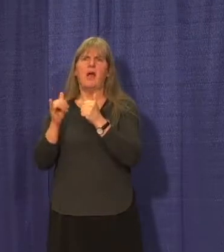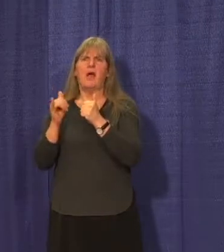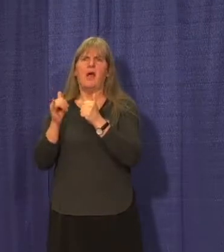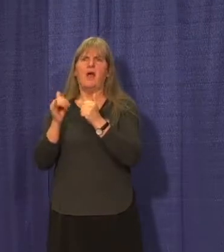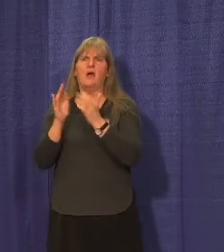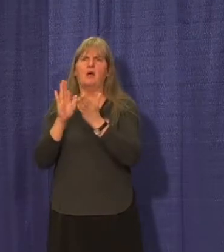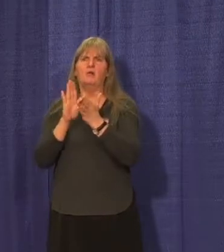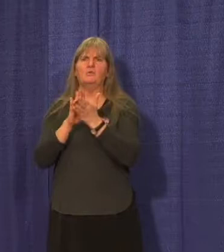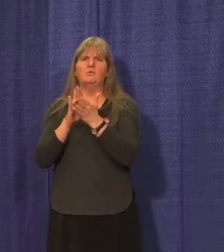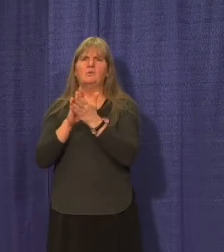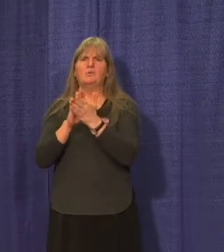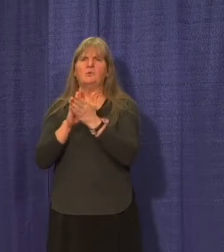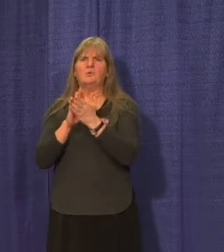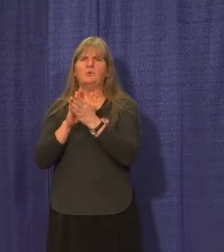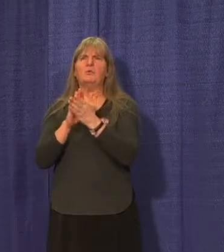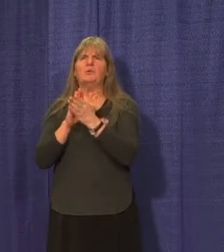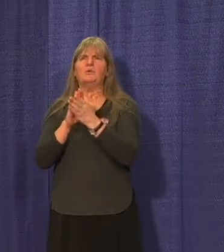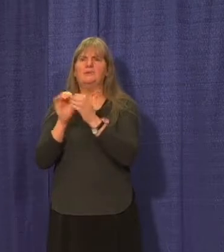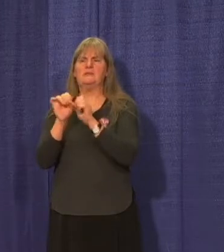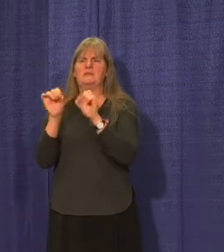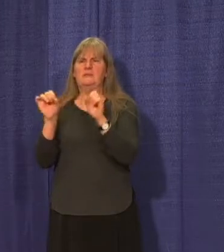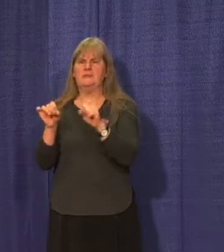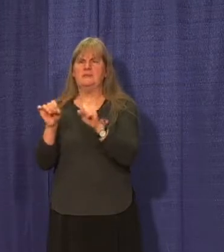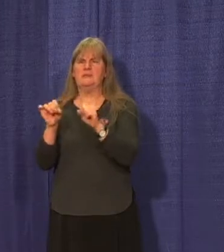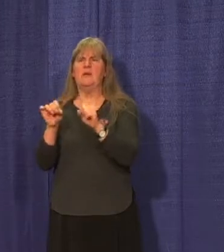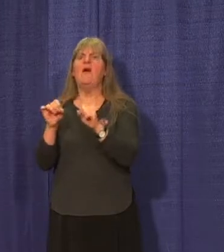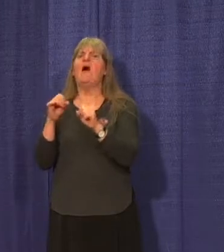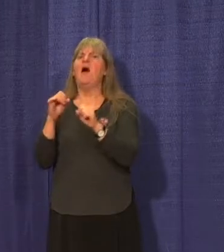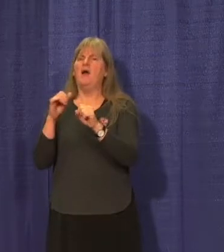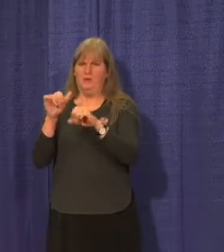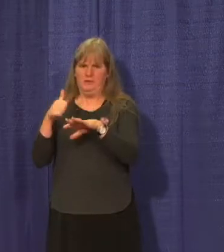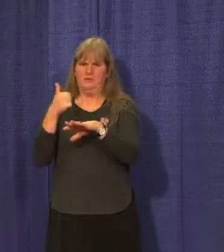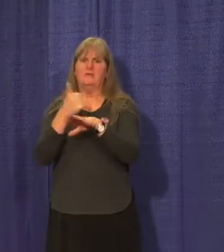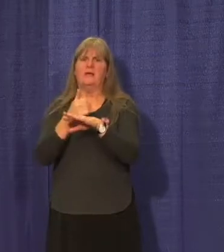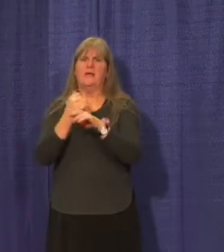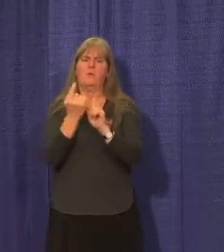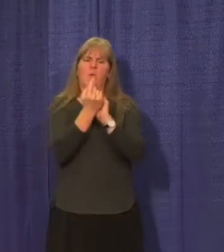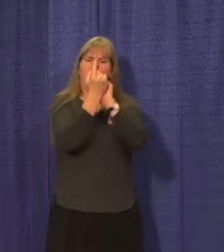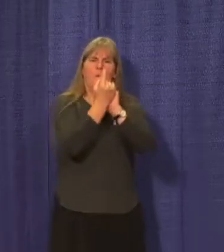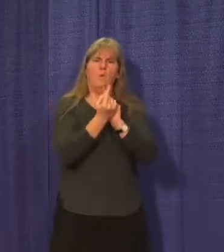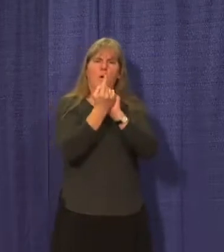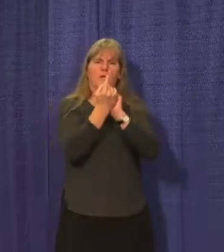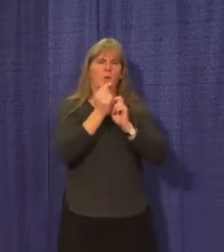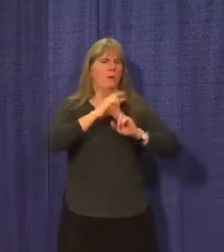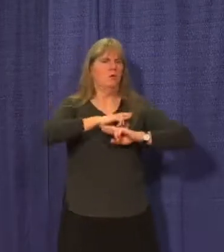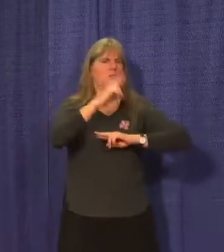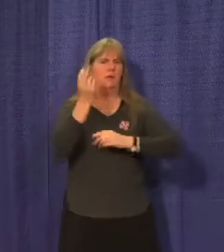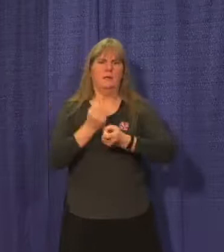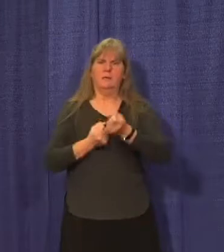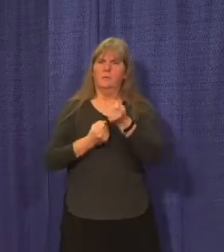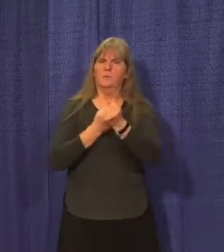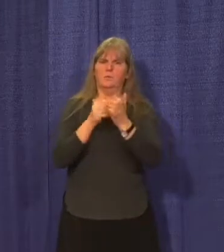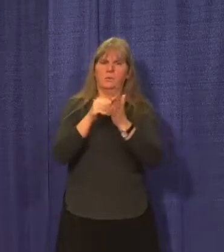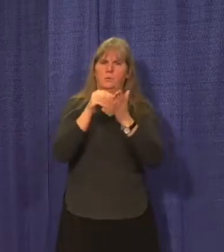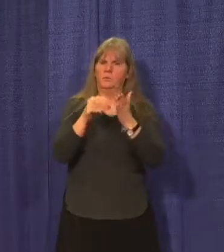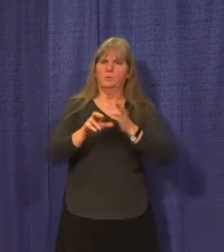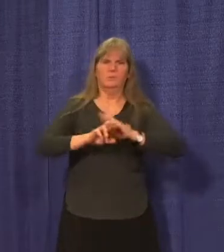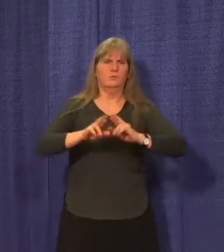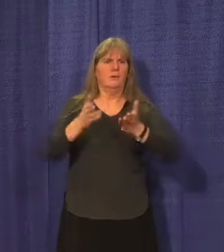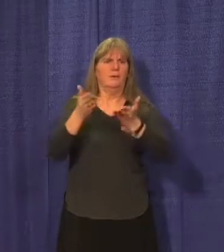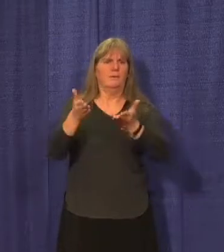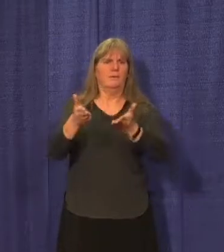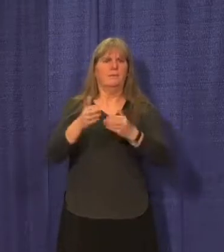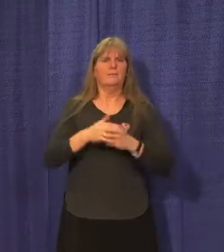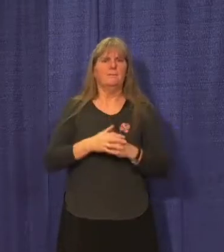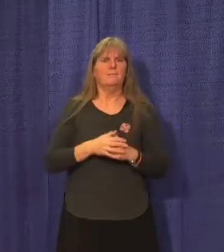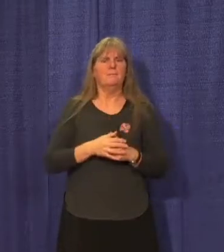additional supports. We're working one-on-one with students to make sure that their challenges are being met. and they're being supported. Thank